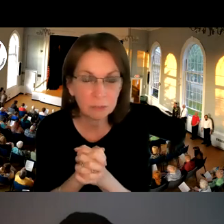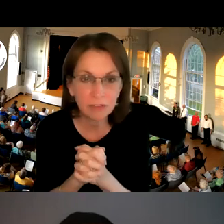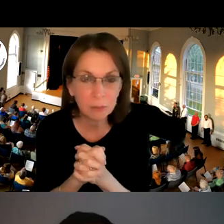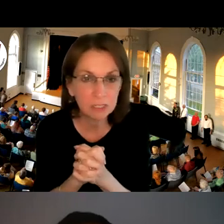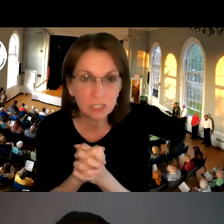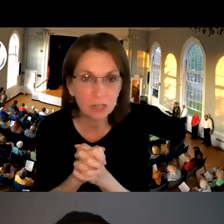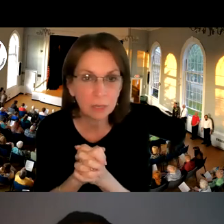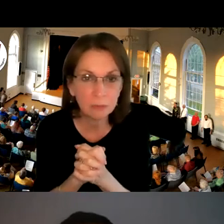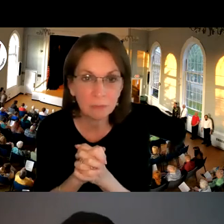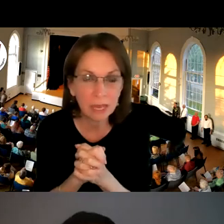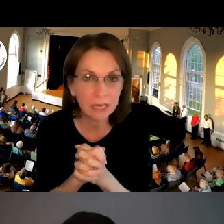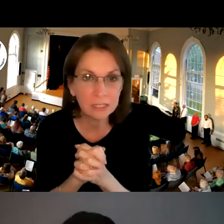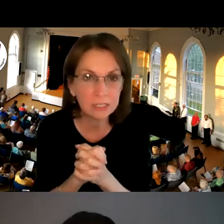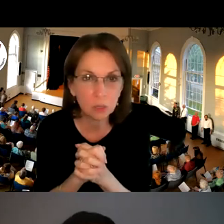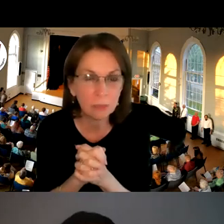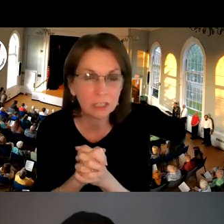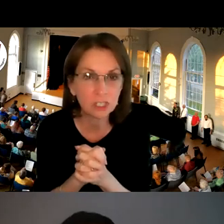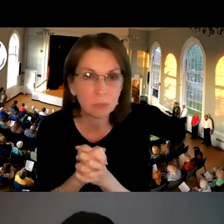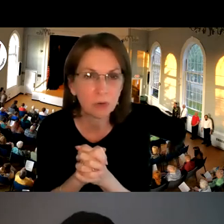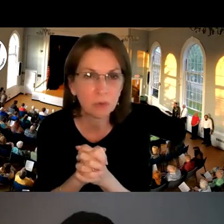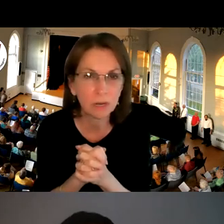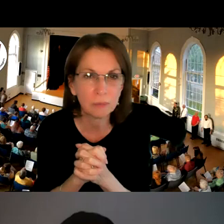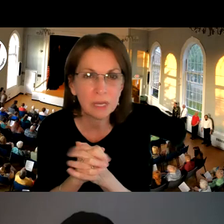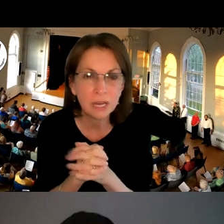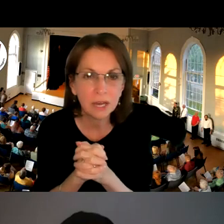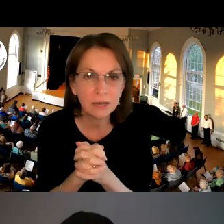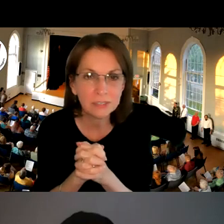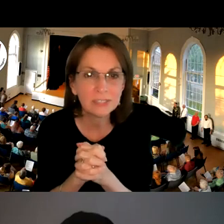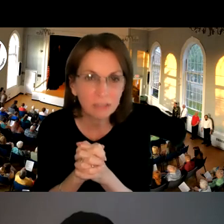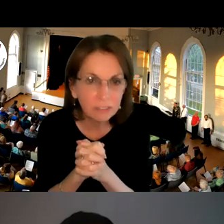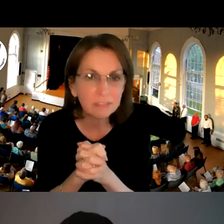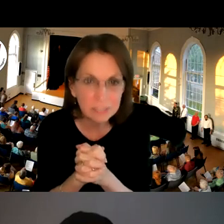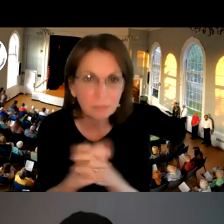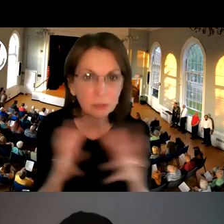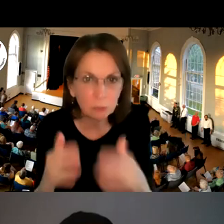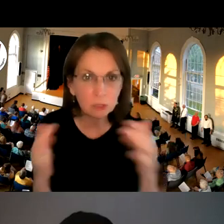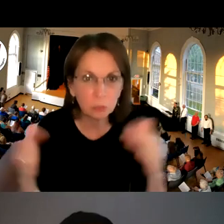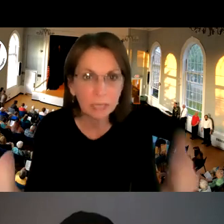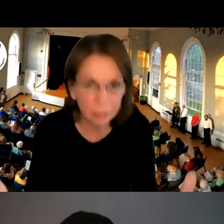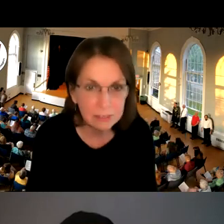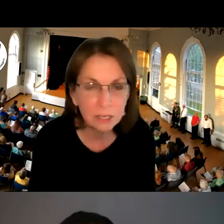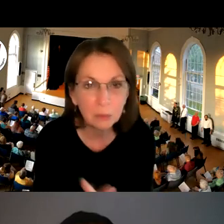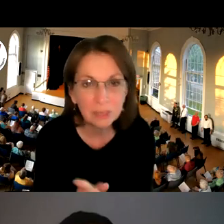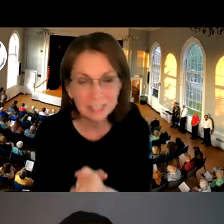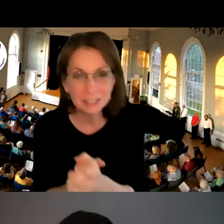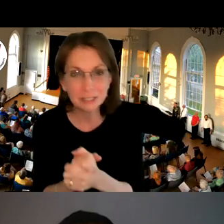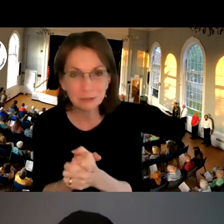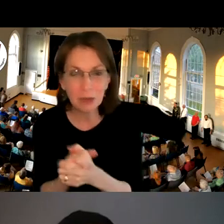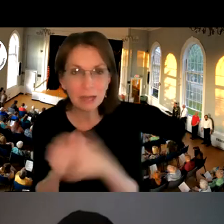I mean, fabulous job. It added so much to the program. Uh, this is definitely something we will do again. So, uh, I